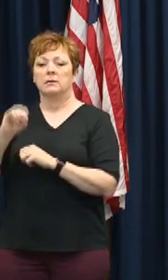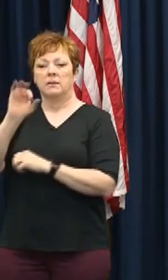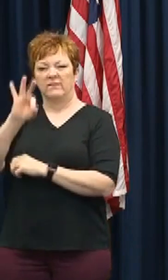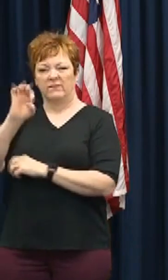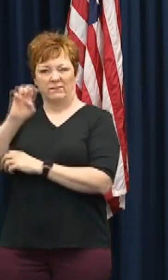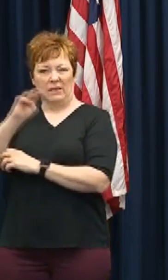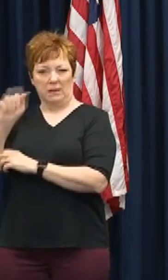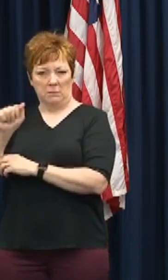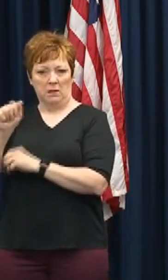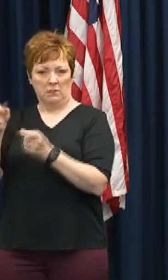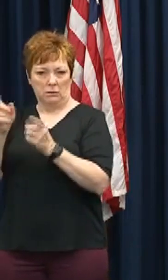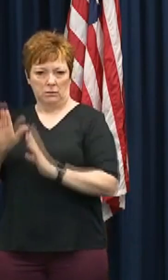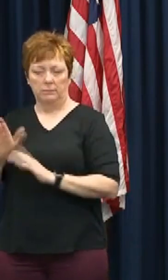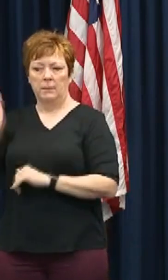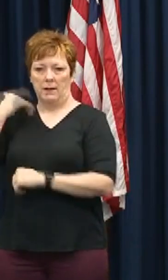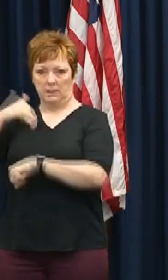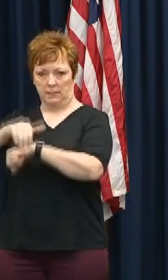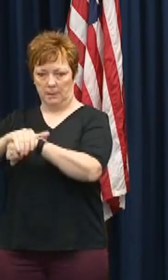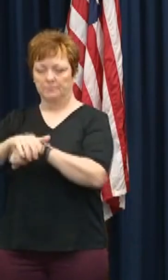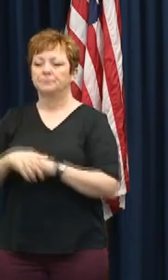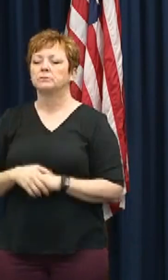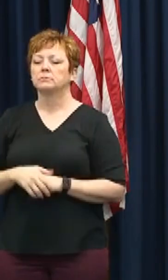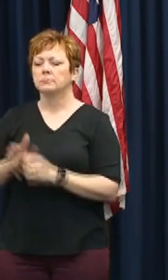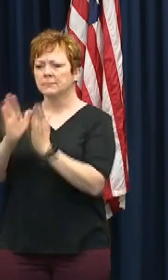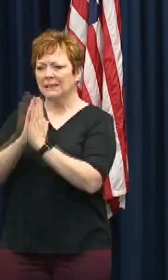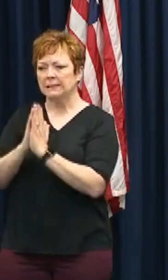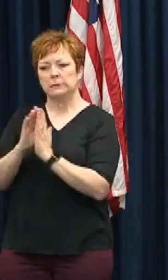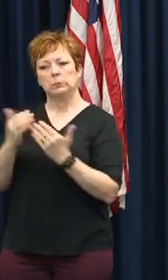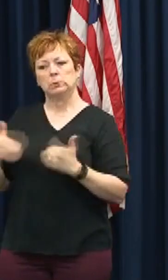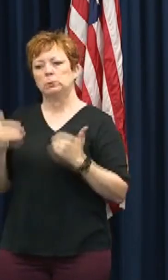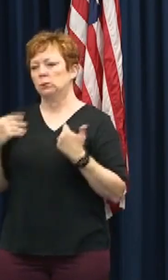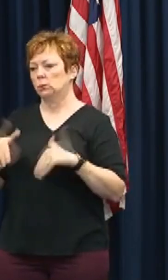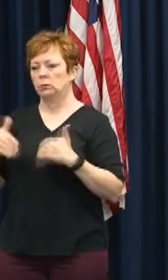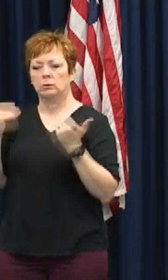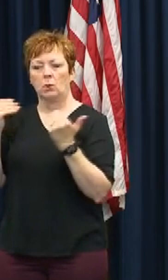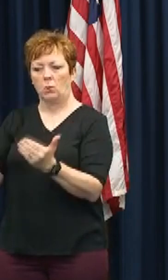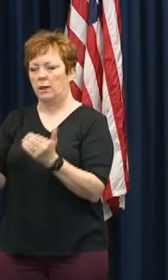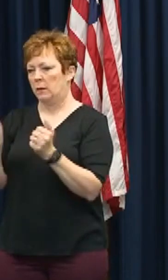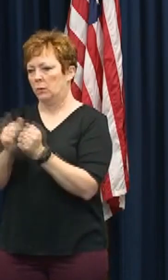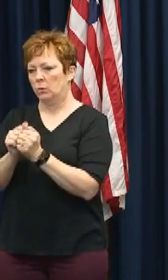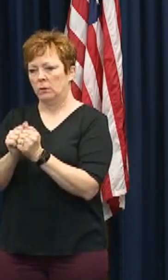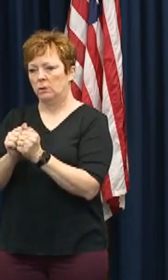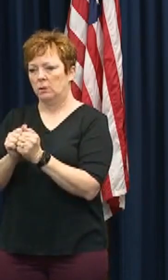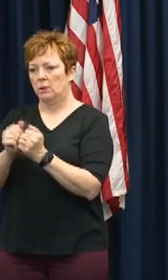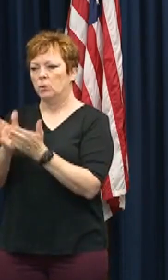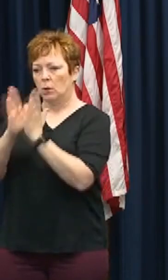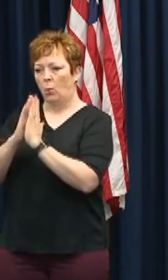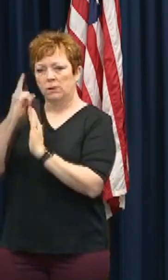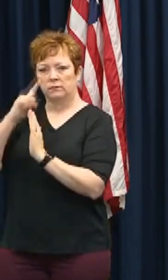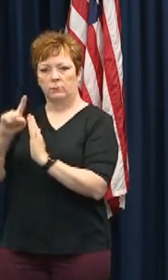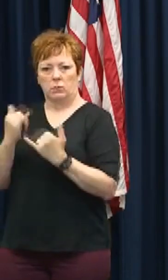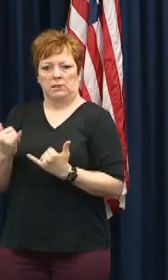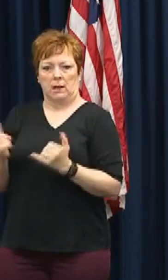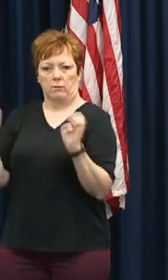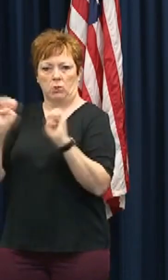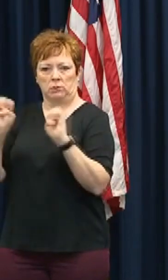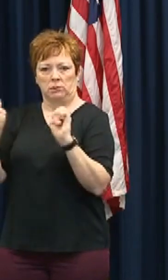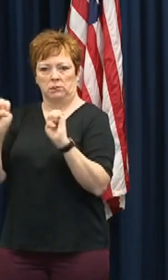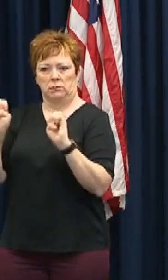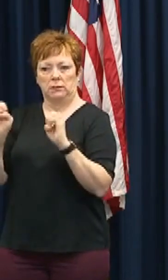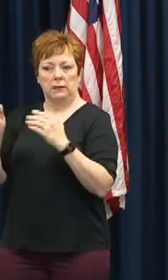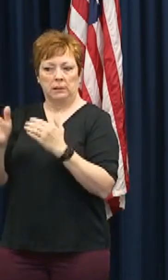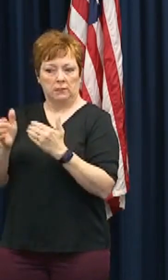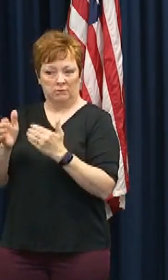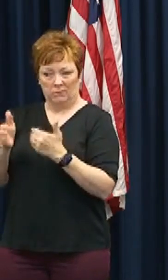them to expedite our request for a pre-landfall disaster declaration. And I am grateful that President Trump and his